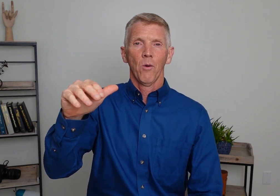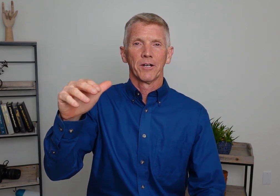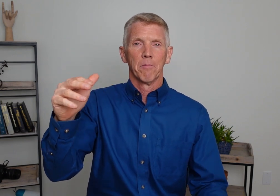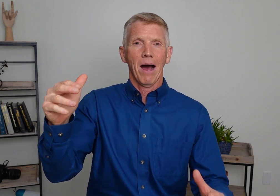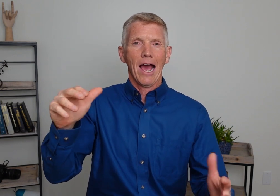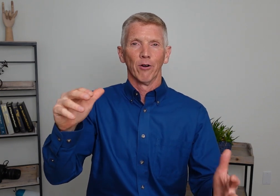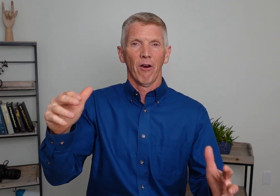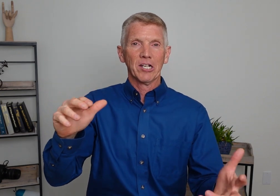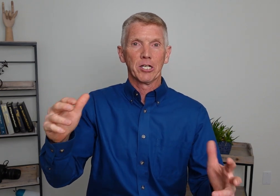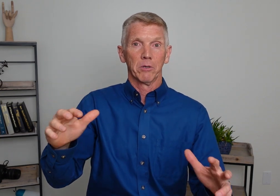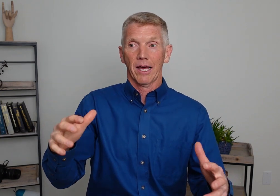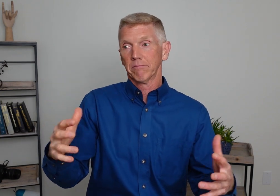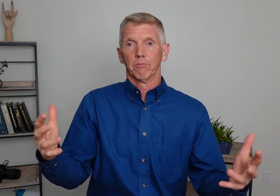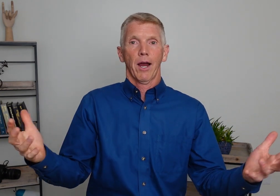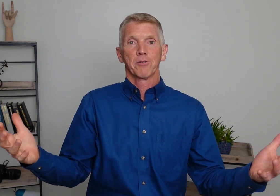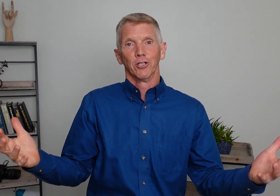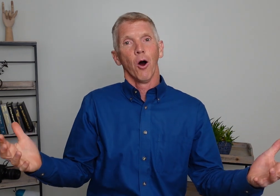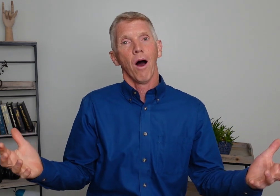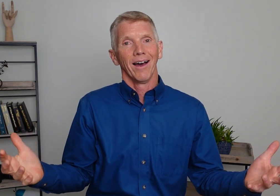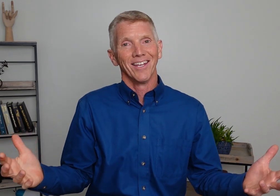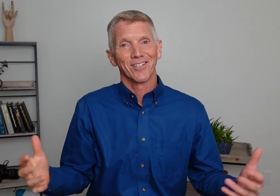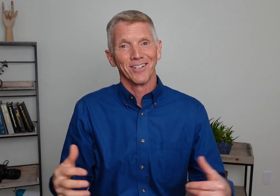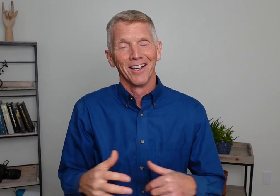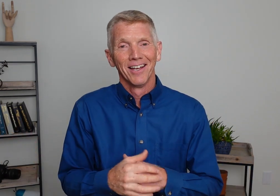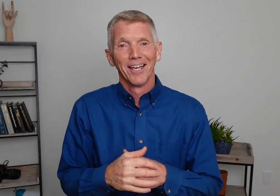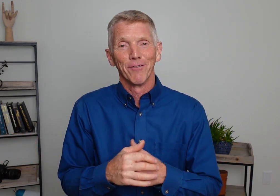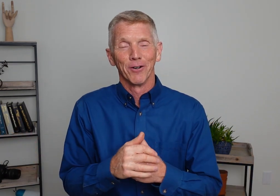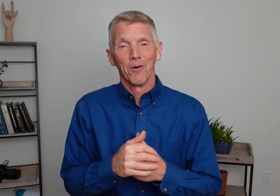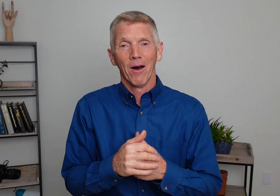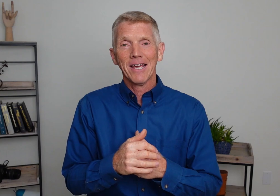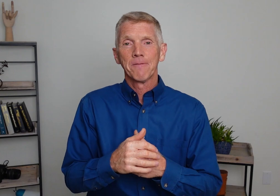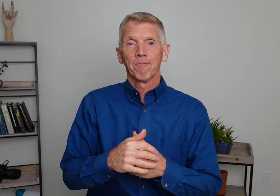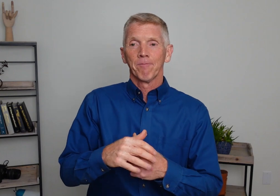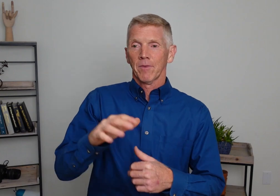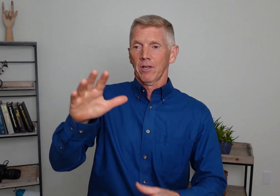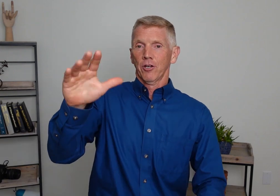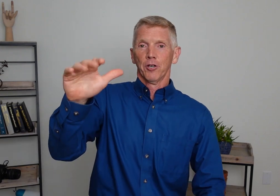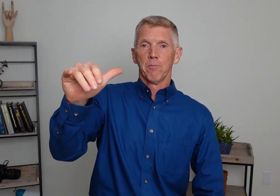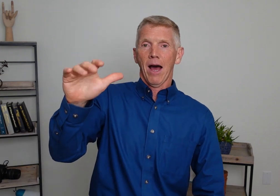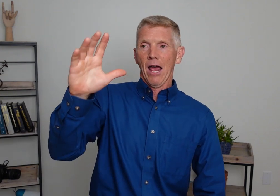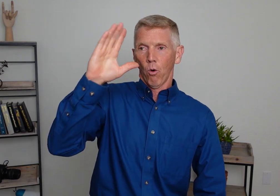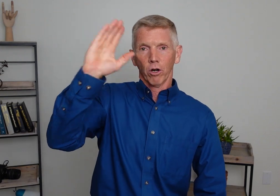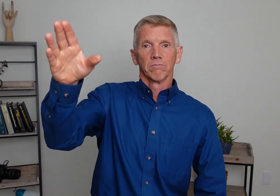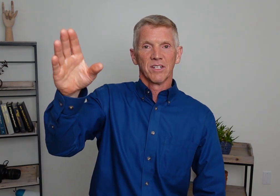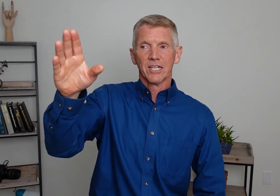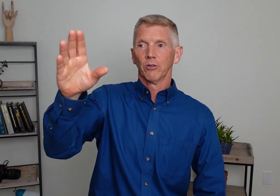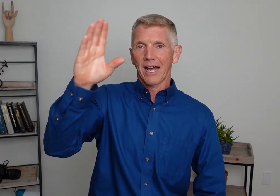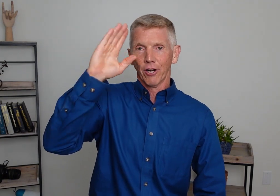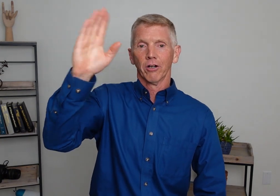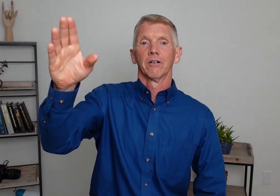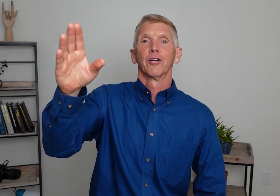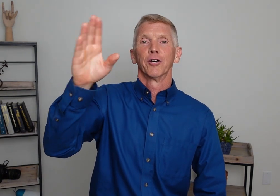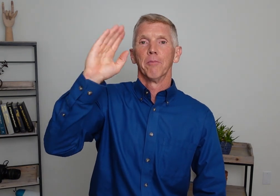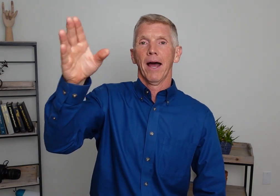and goodbye are very similar like perhaps aloha is in if you're in Hawaii. Goodbye or see you later. Goodbye.